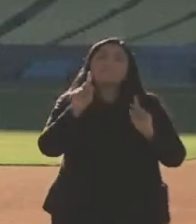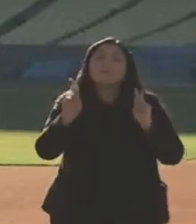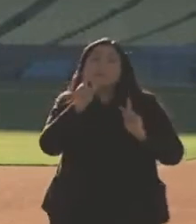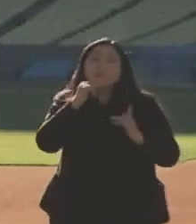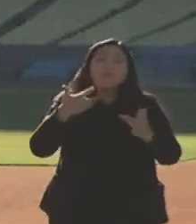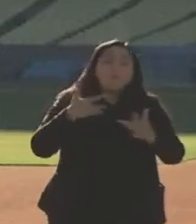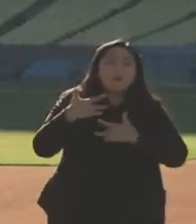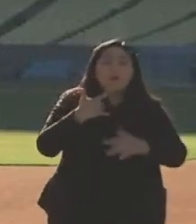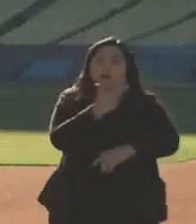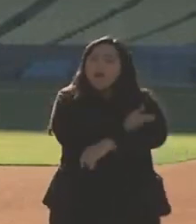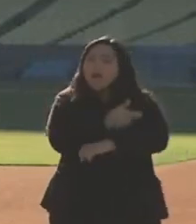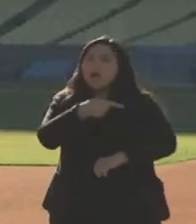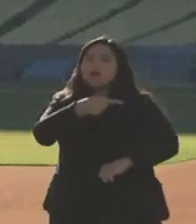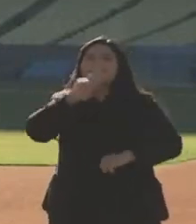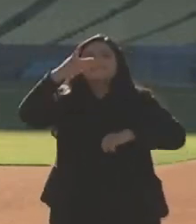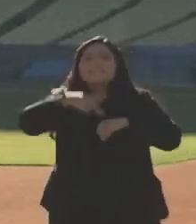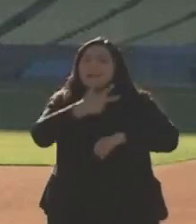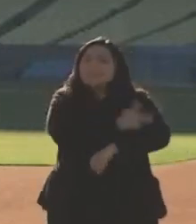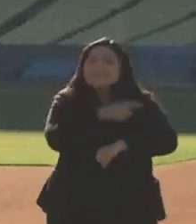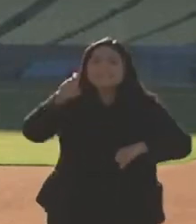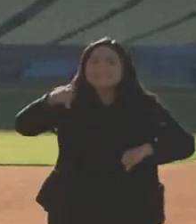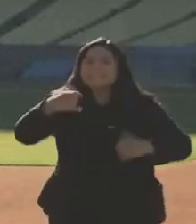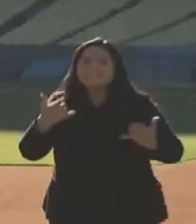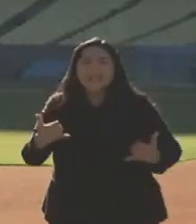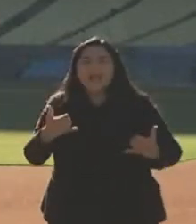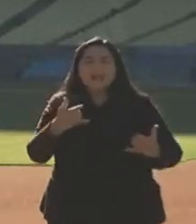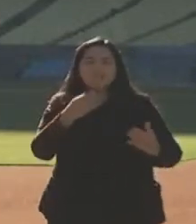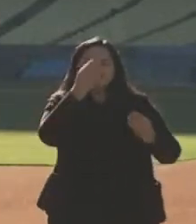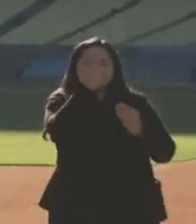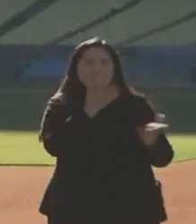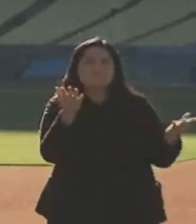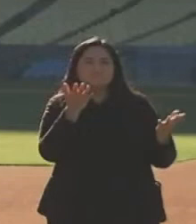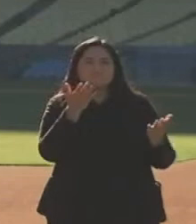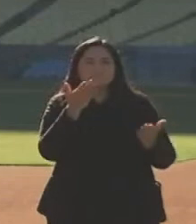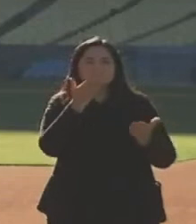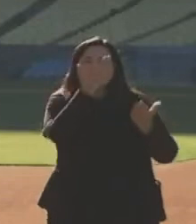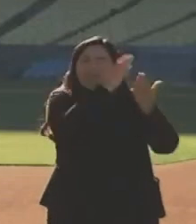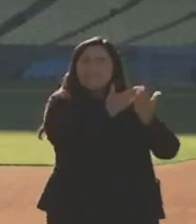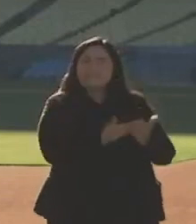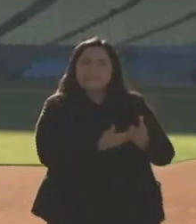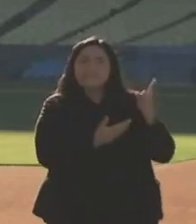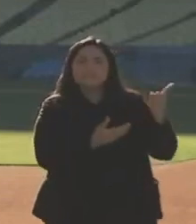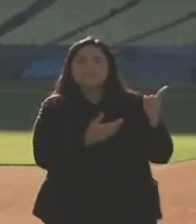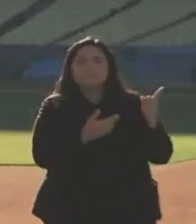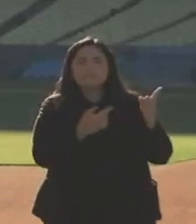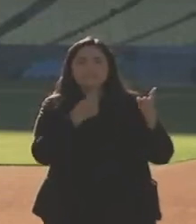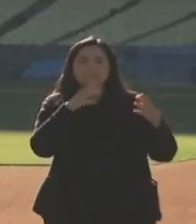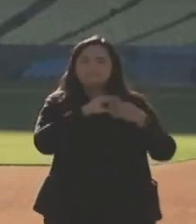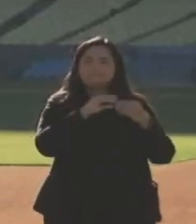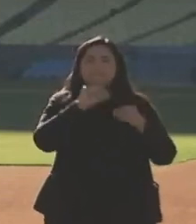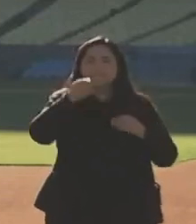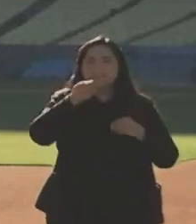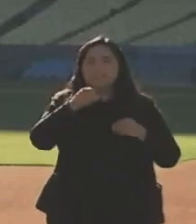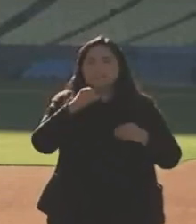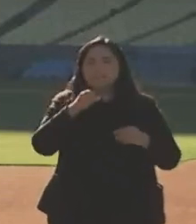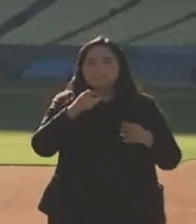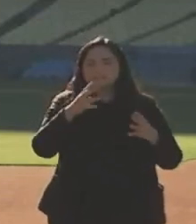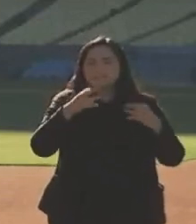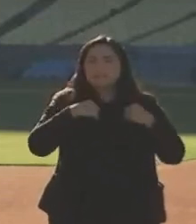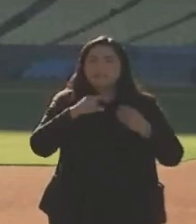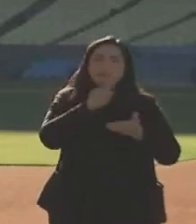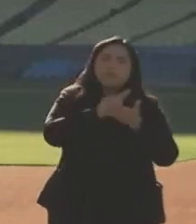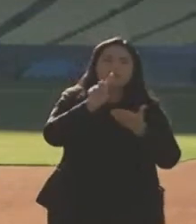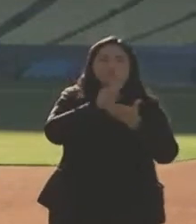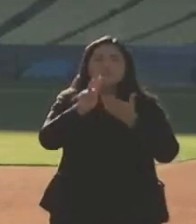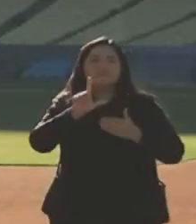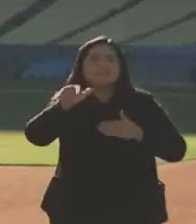will expire. I want to, all the evidence and all the information I've been given is saying that's not the case and that's already come out officially up from, from Pfizer about the Pfizer vaccine.